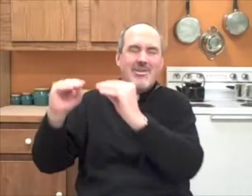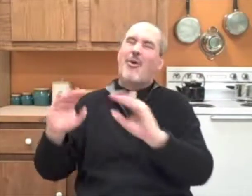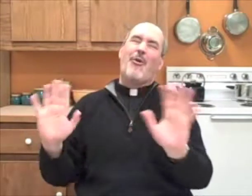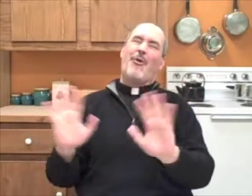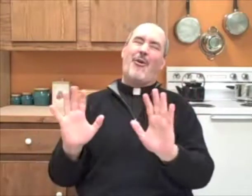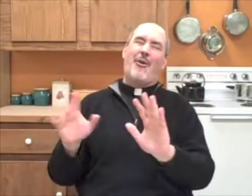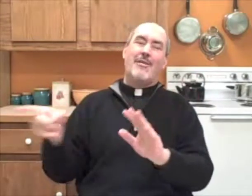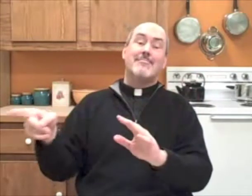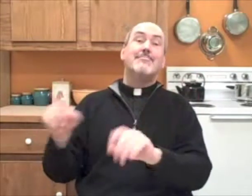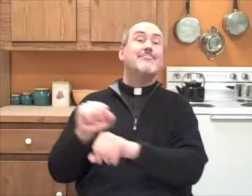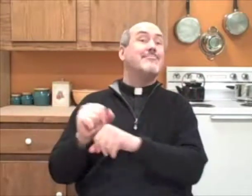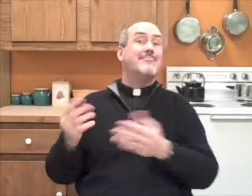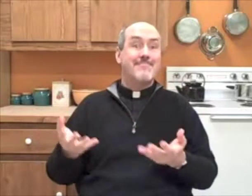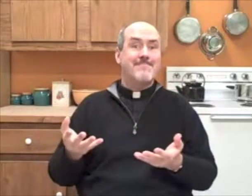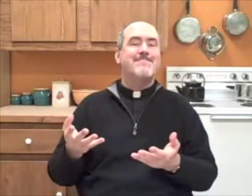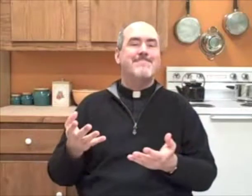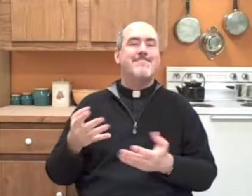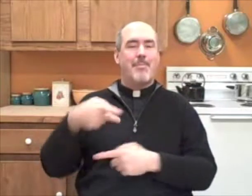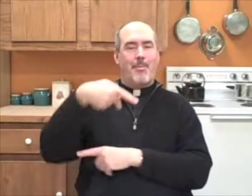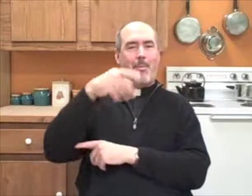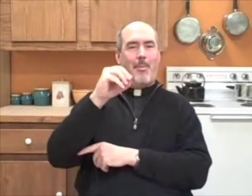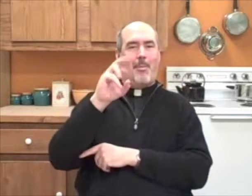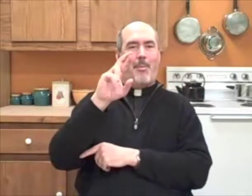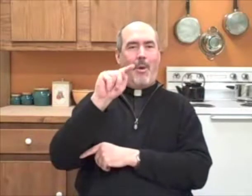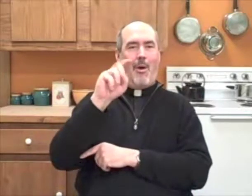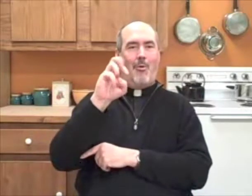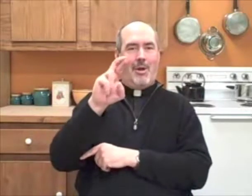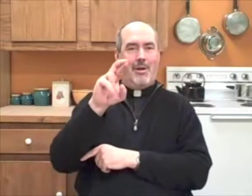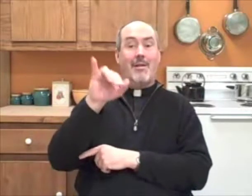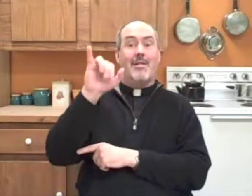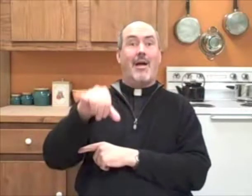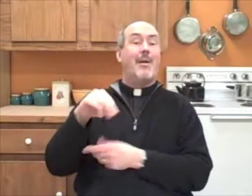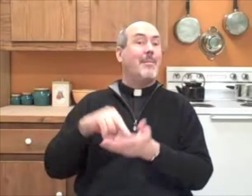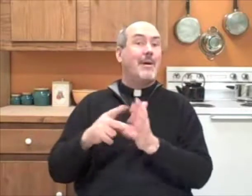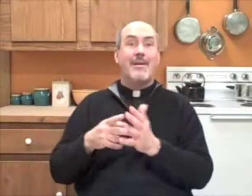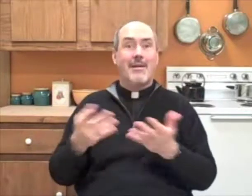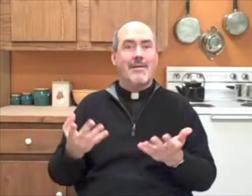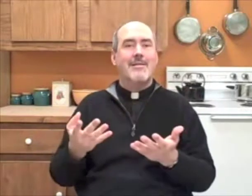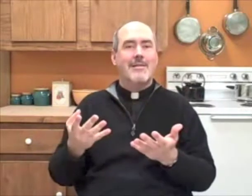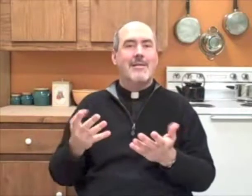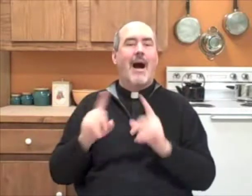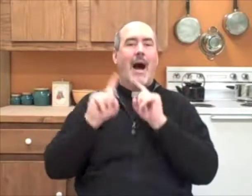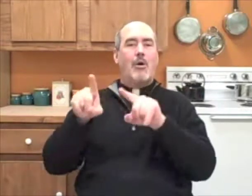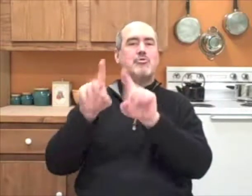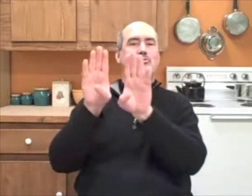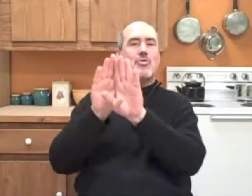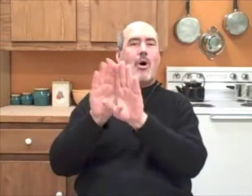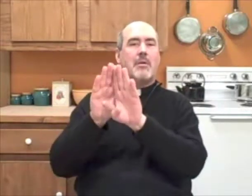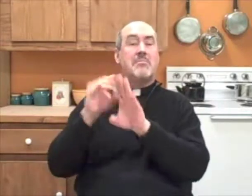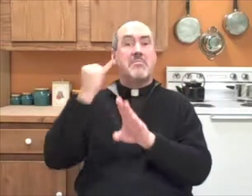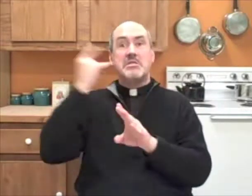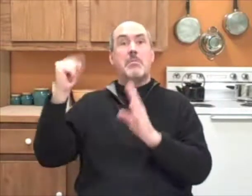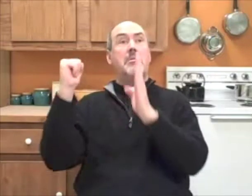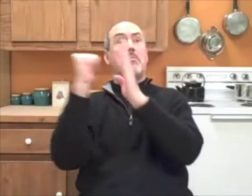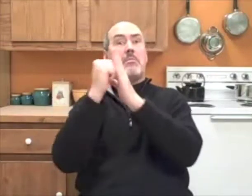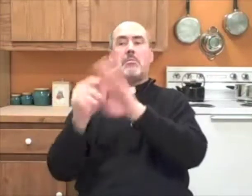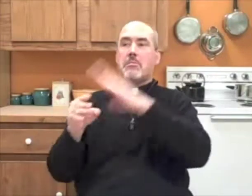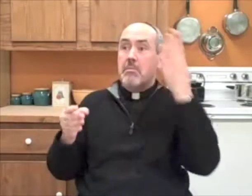college. Not teaching, of course, but to work as a porter. And a porter was a person that would answer the door